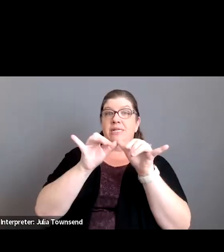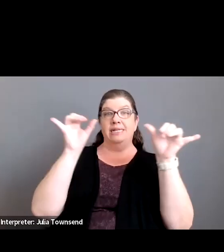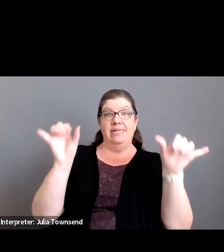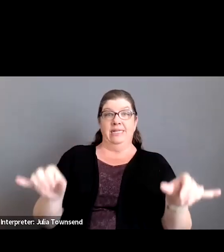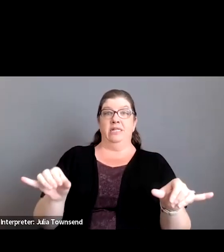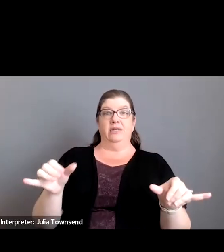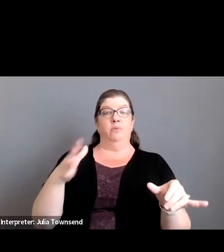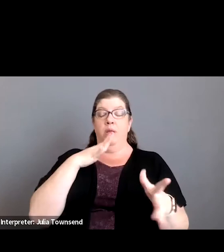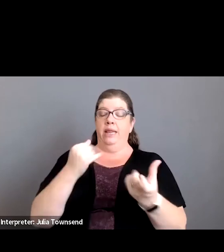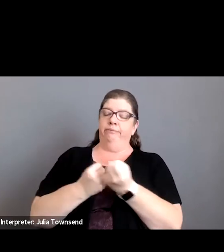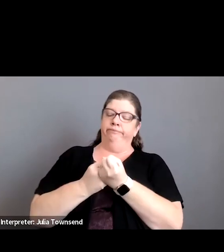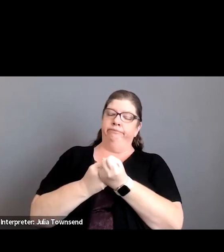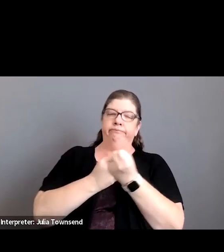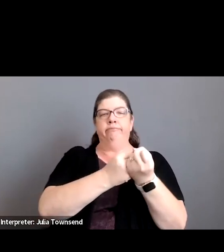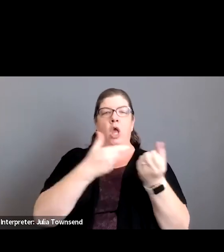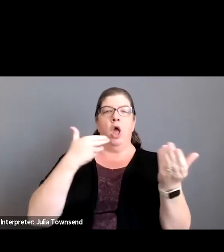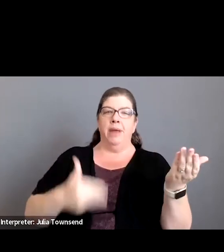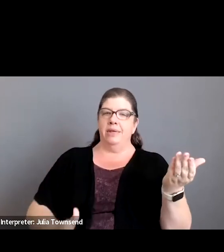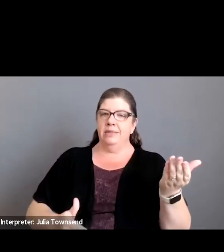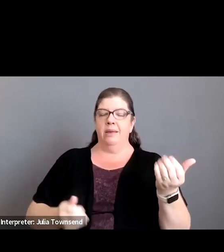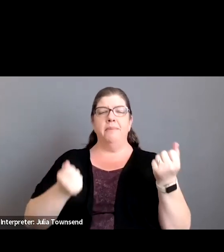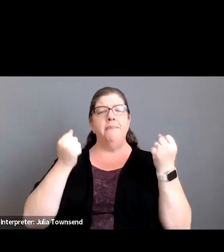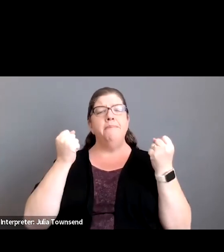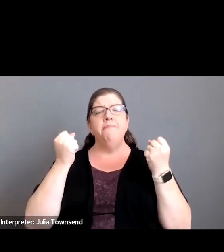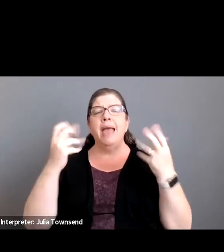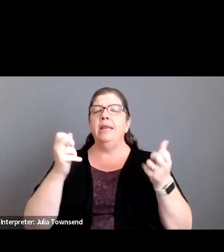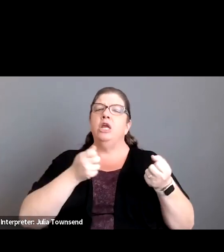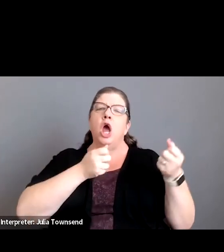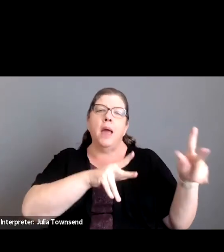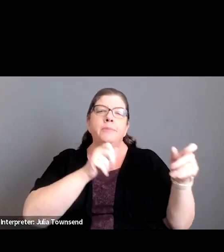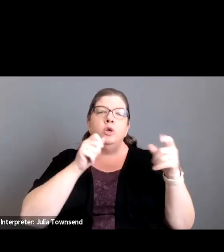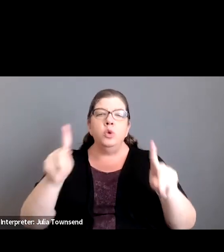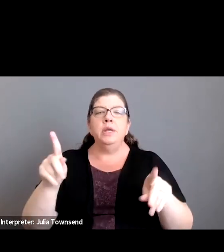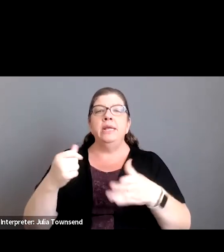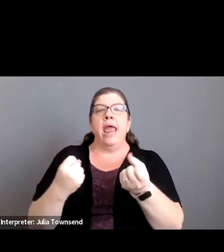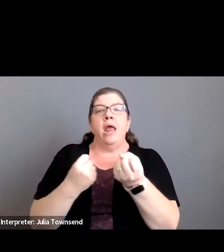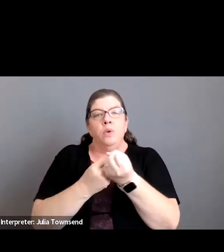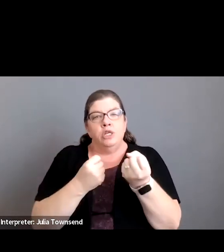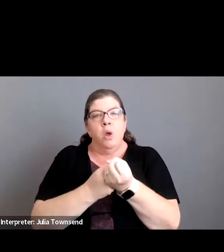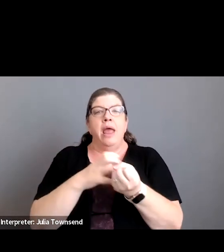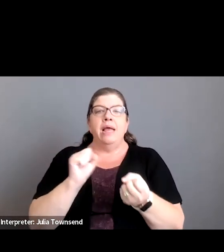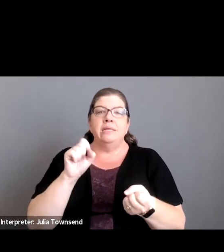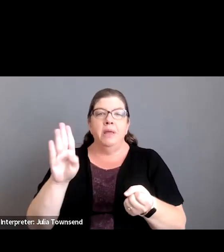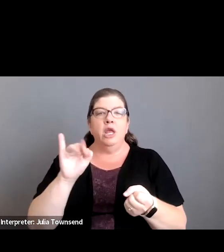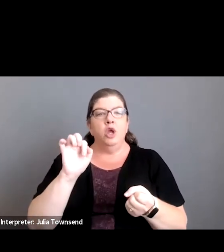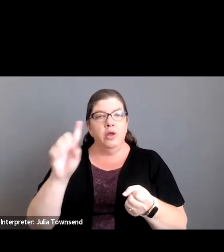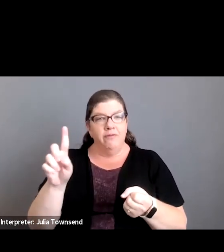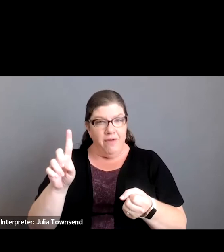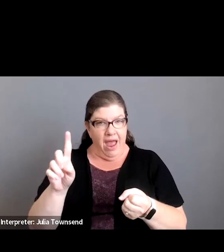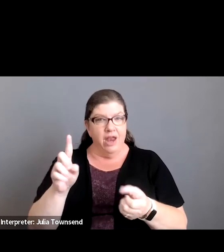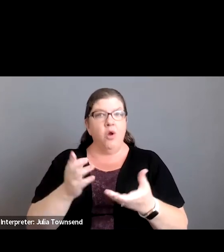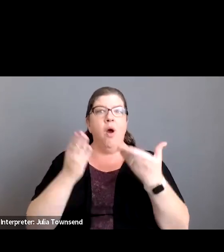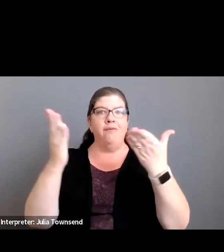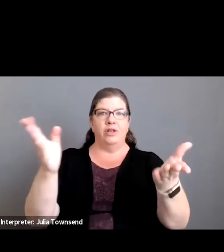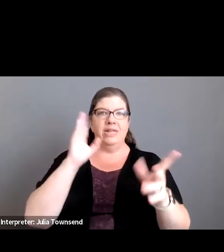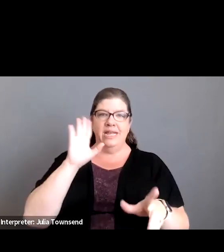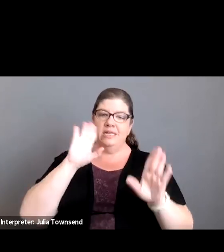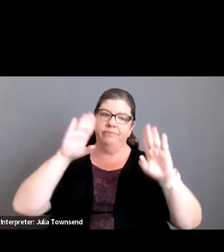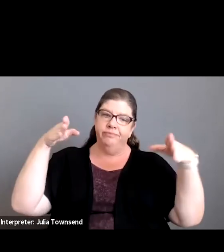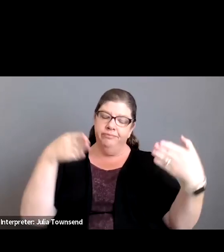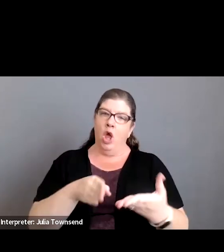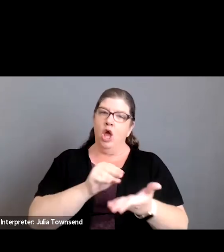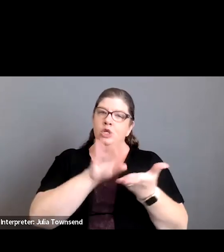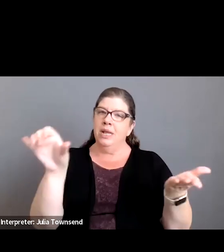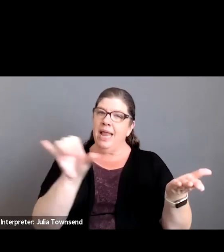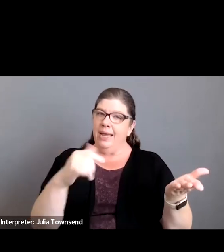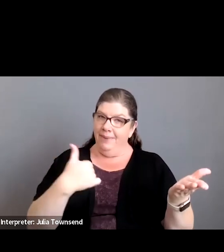on my side all of the opportunities and resources that sb unified offers is geared towards students like me it